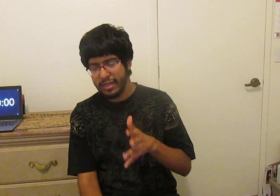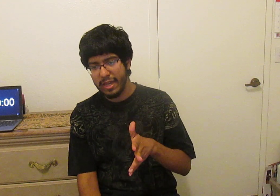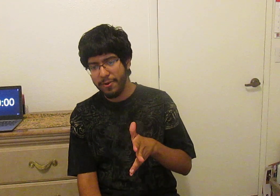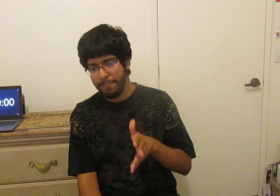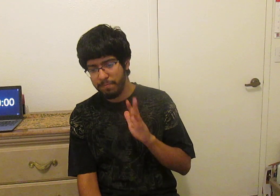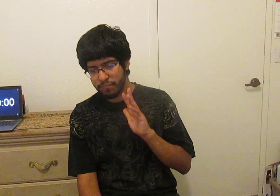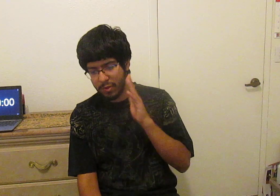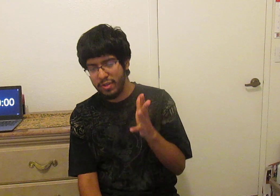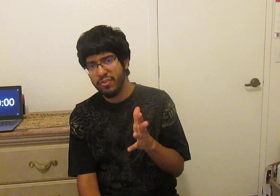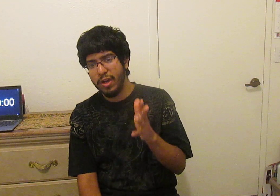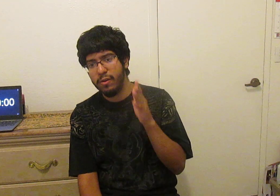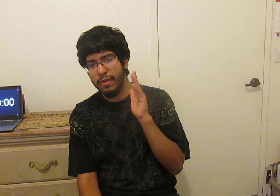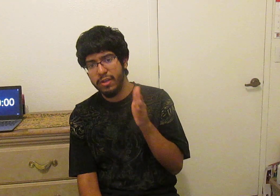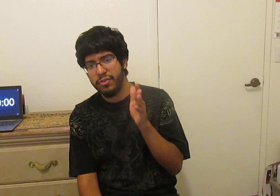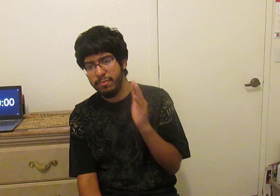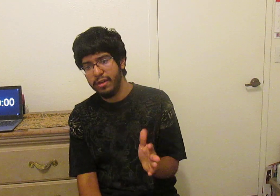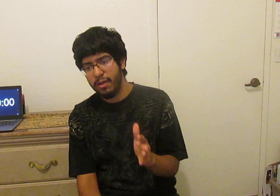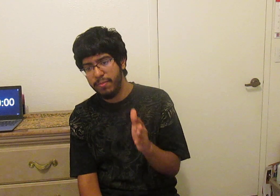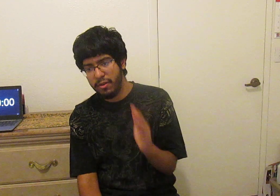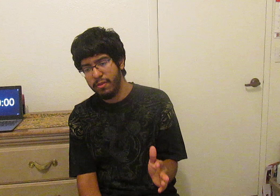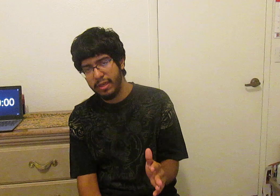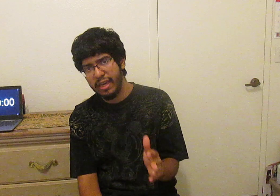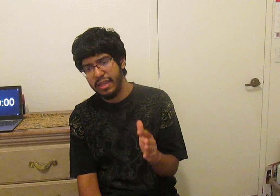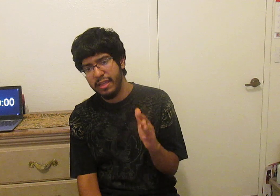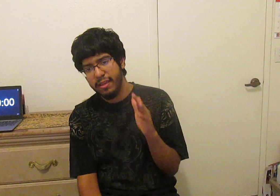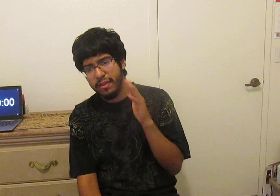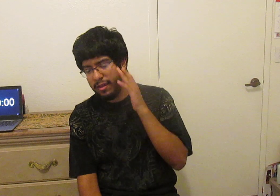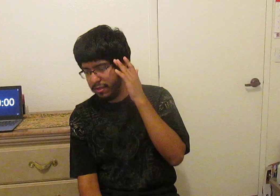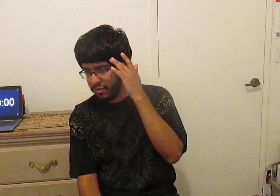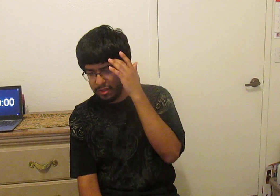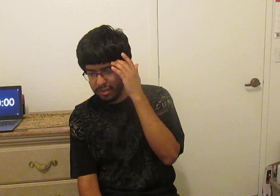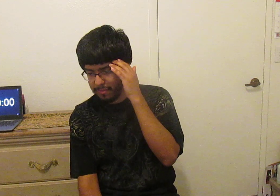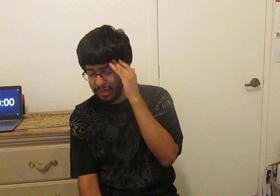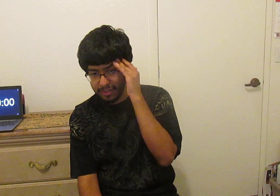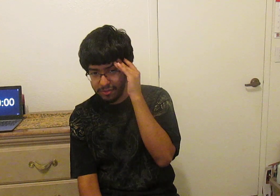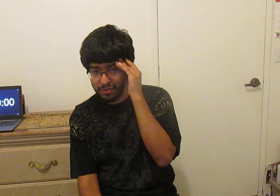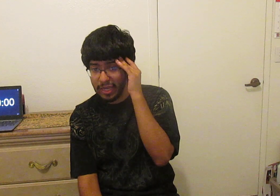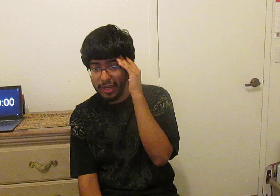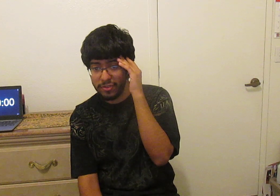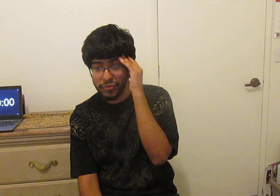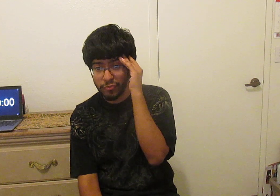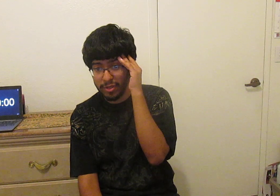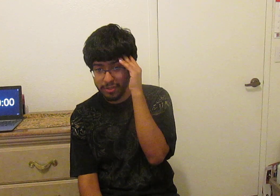down reasons why your video should be up and all that oh man it's it is stressing